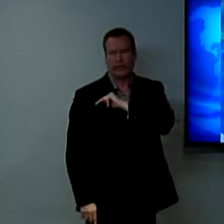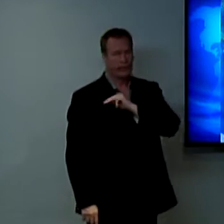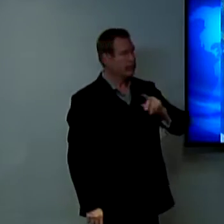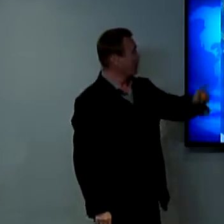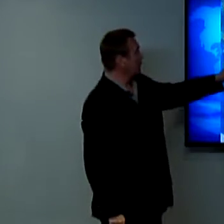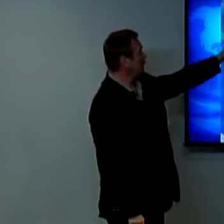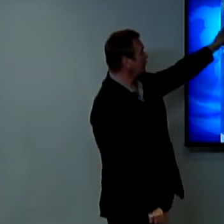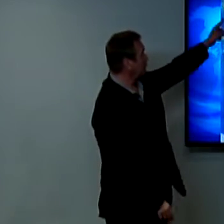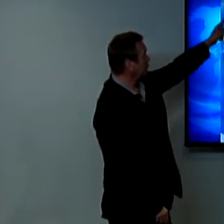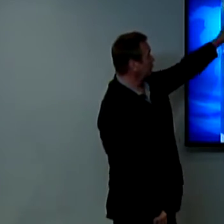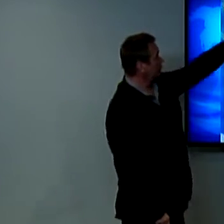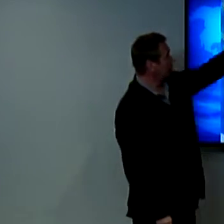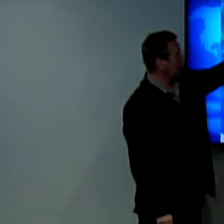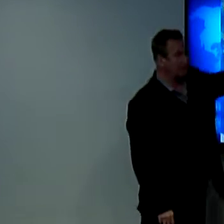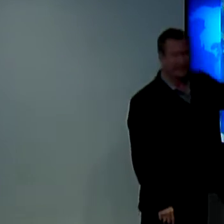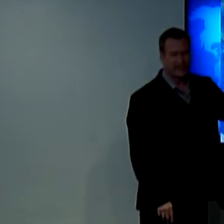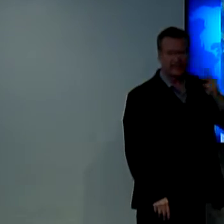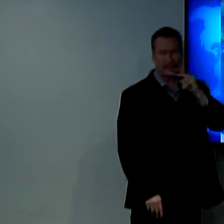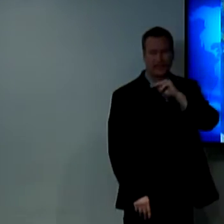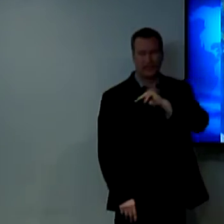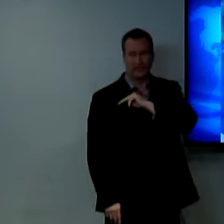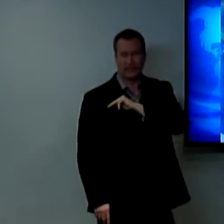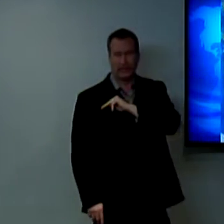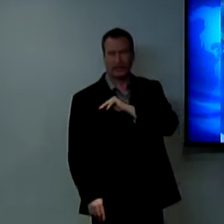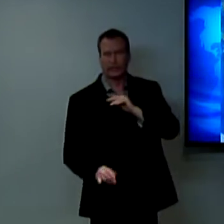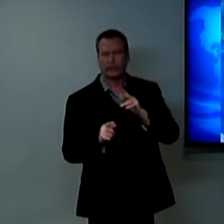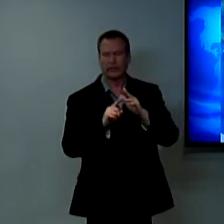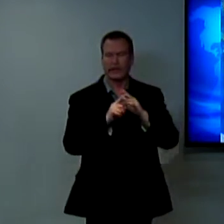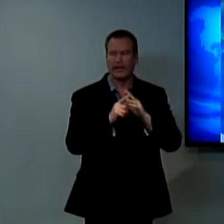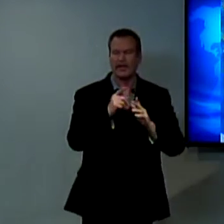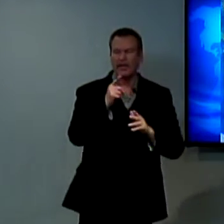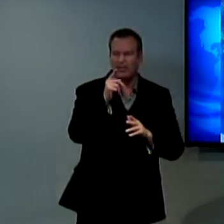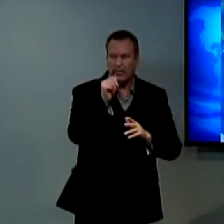the second missionary here that we speak of